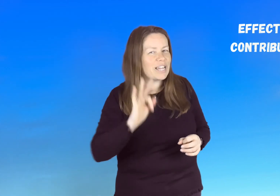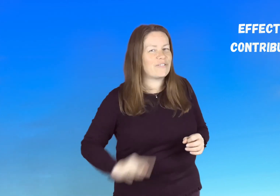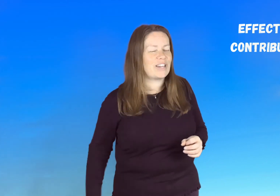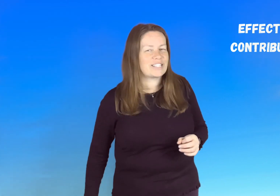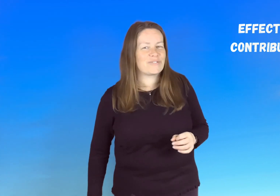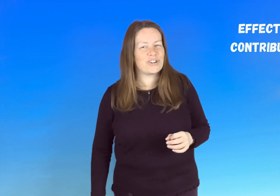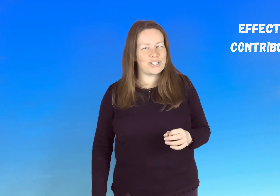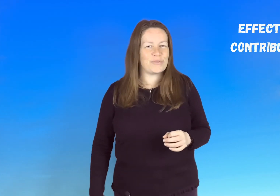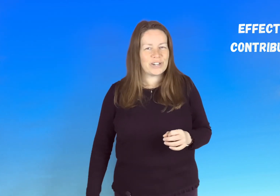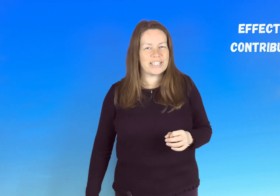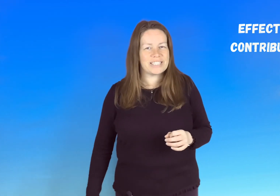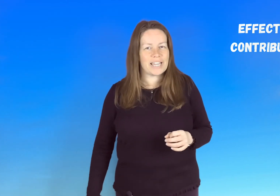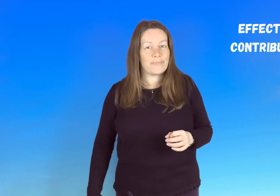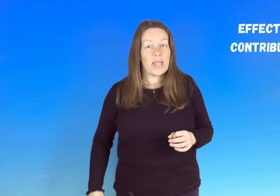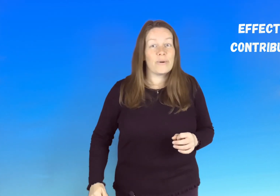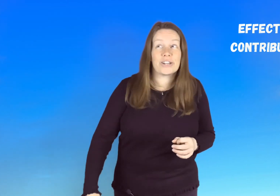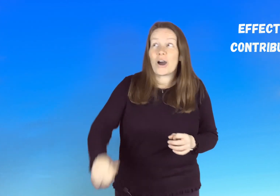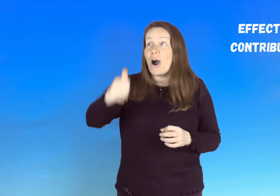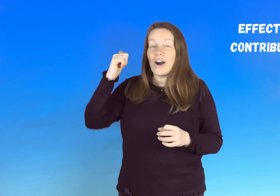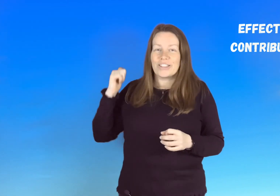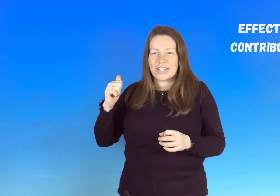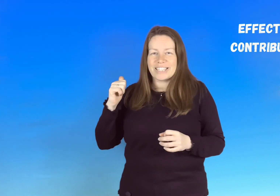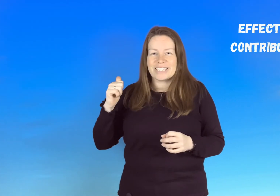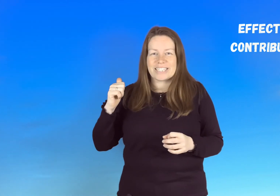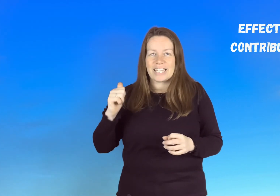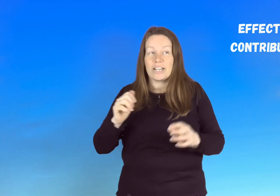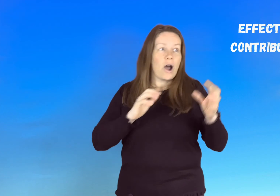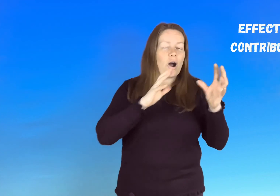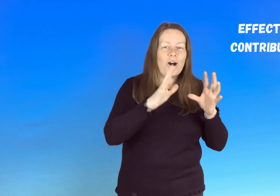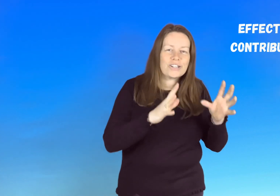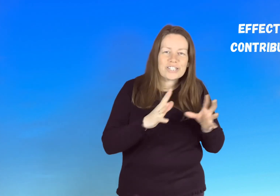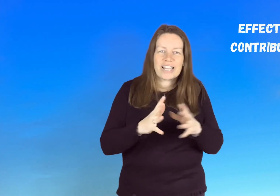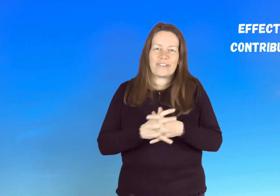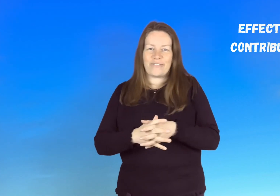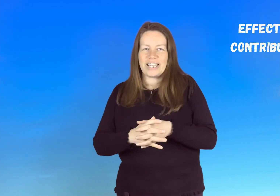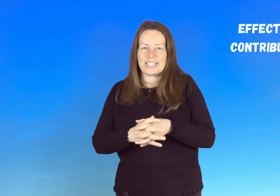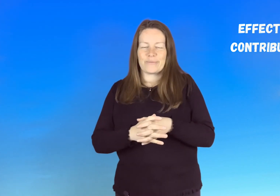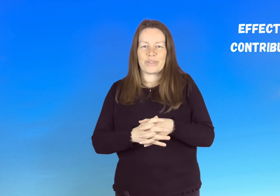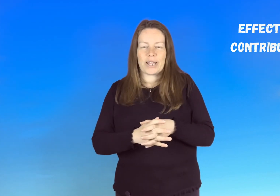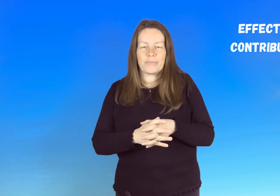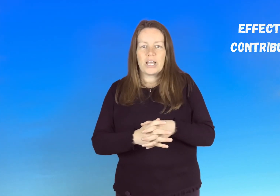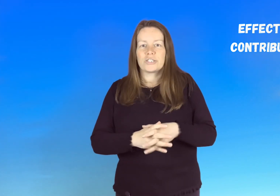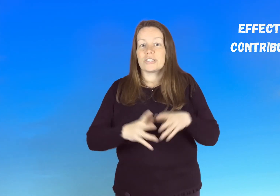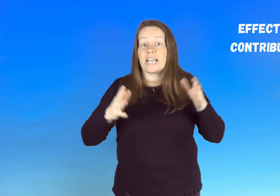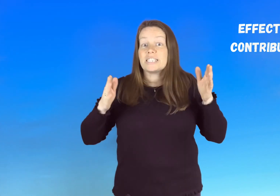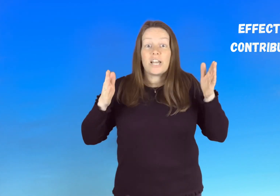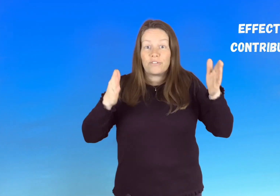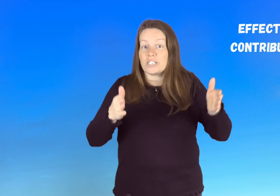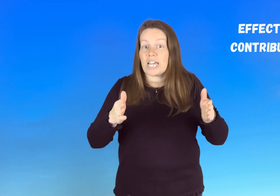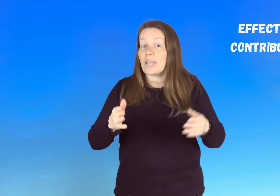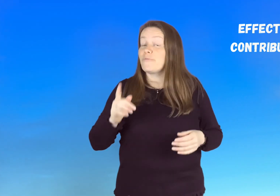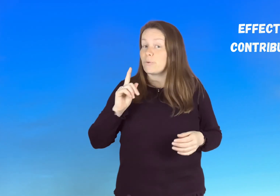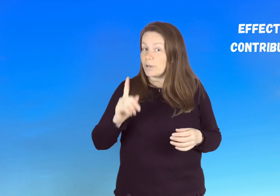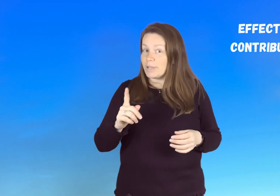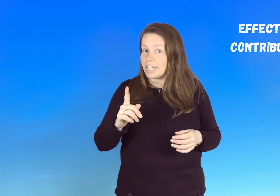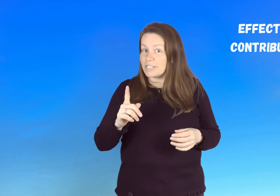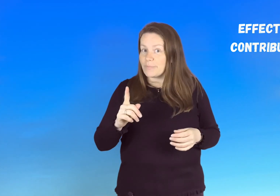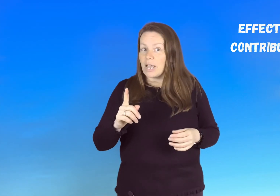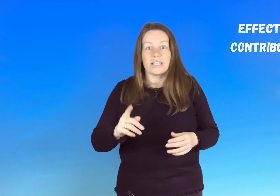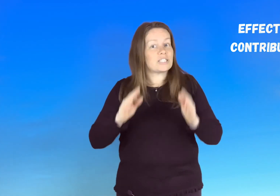an effective contributor this time we could all look at the screen all try and find something so let's have your time for one minute let's